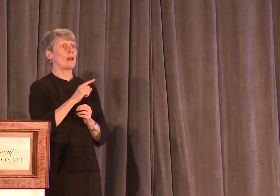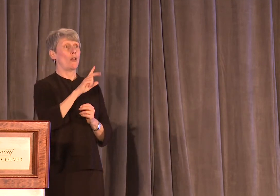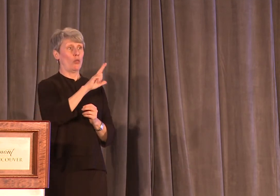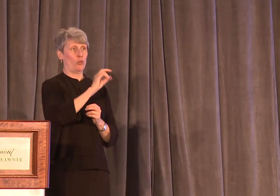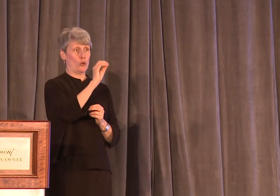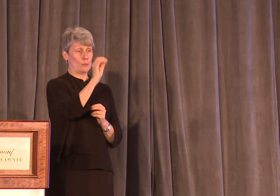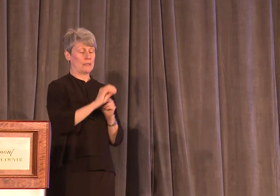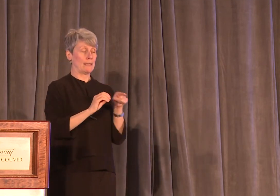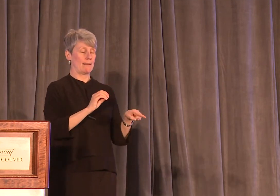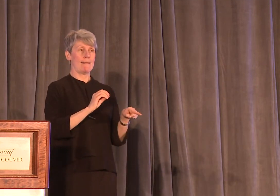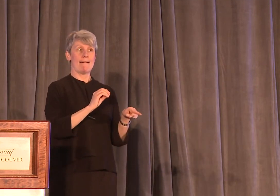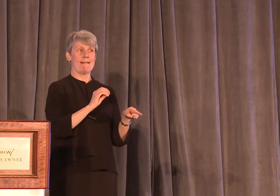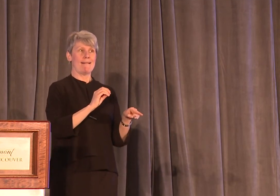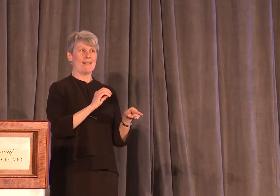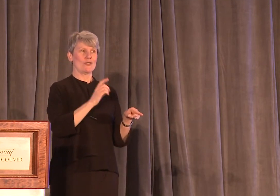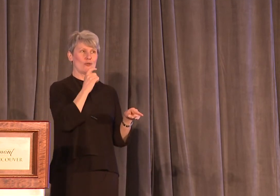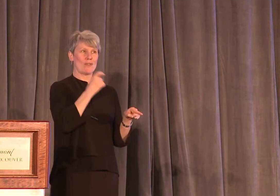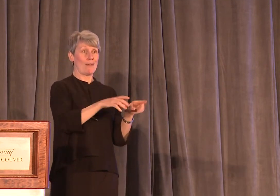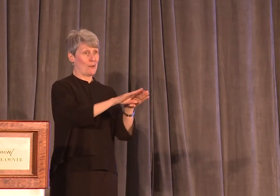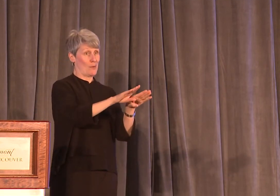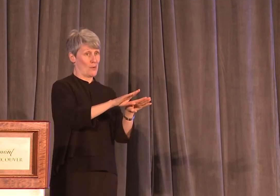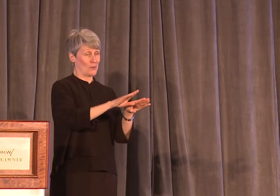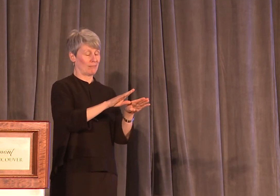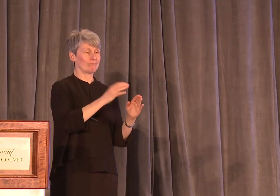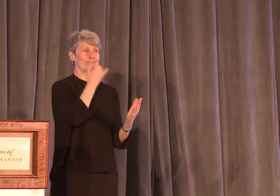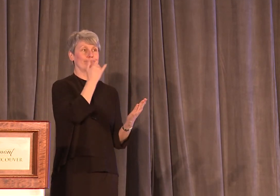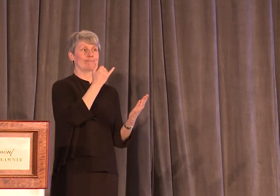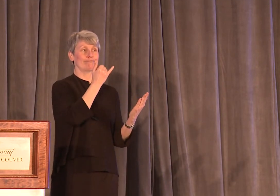cases should not have been dismissed in this way.